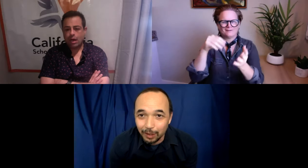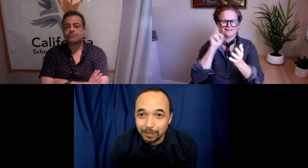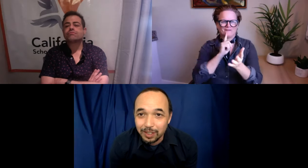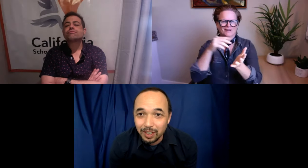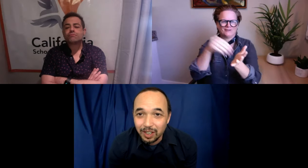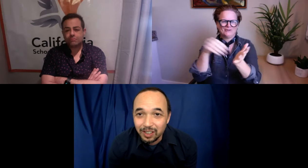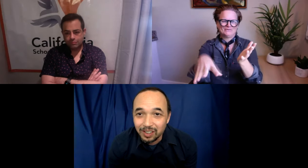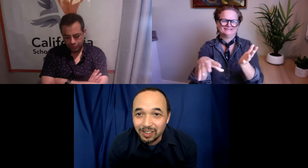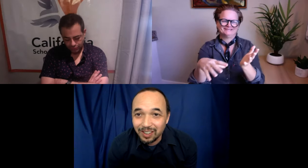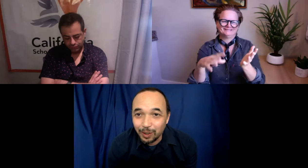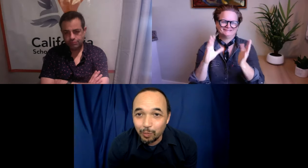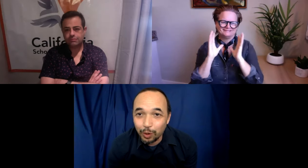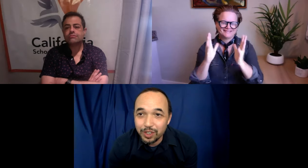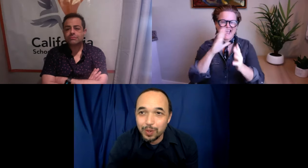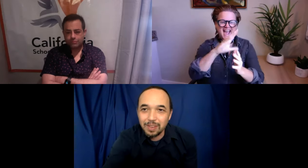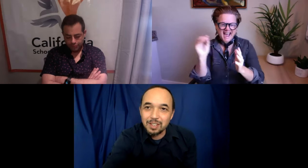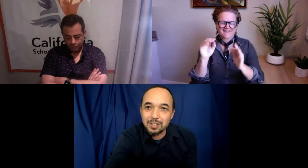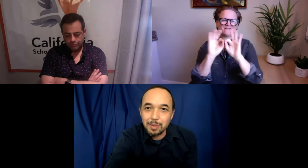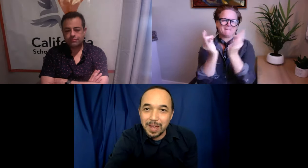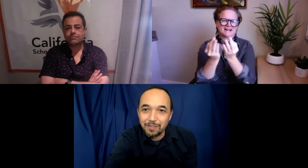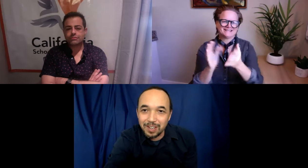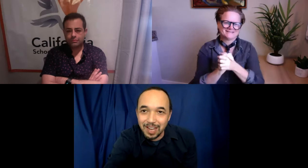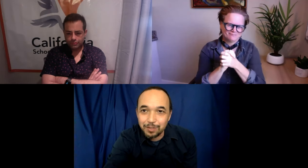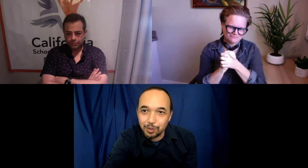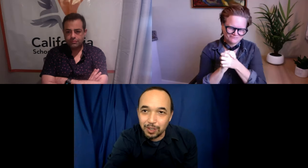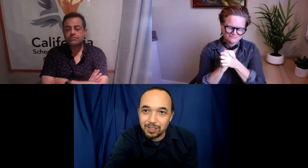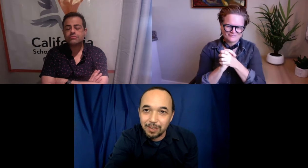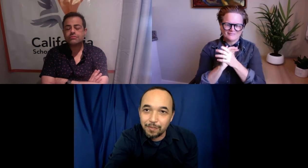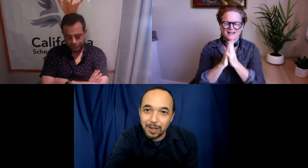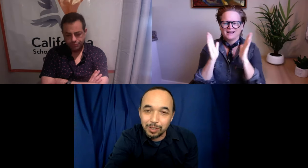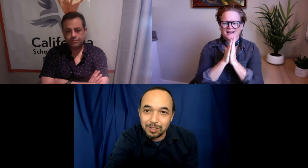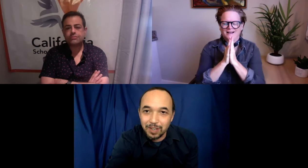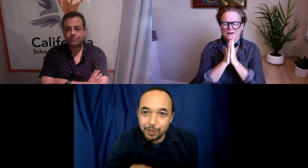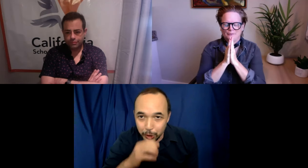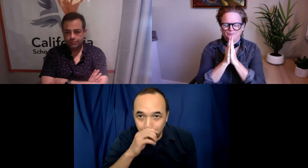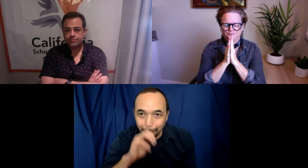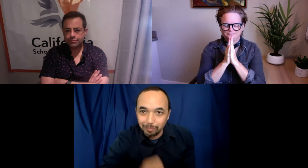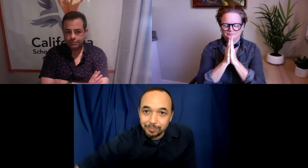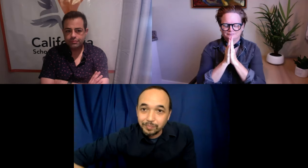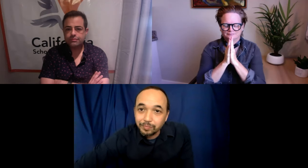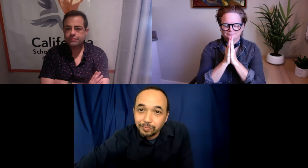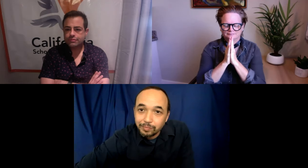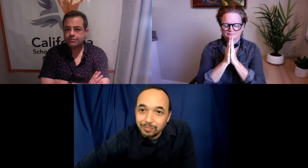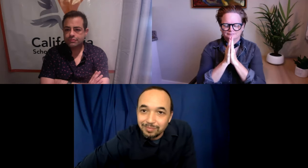ourselves. You know, we're doing this to benefit deaf students and the families of deaf children.